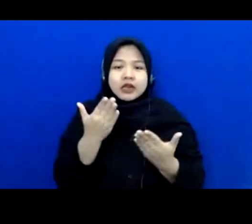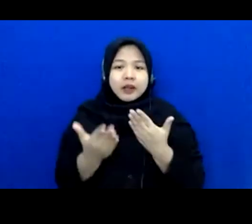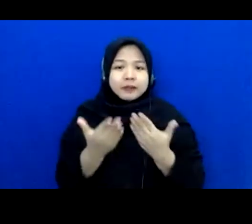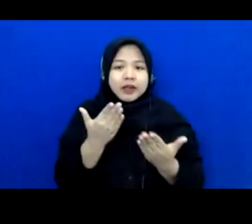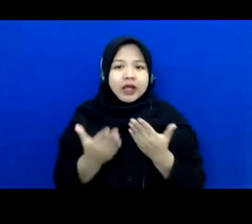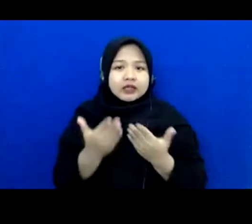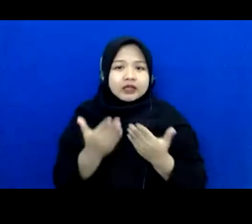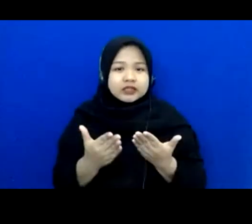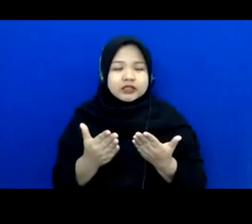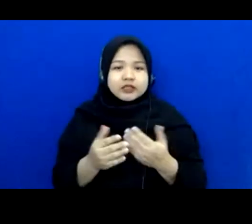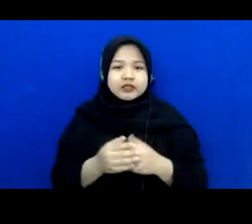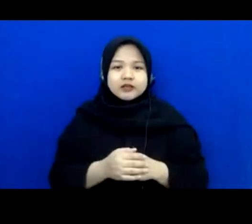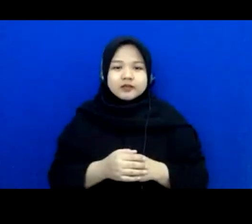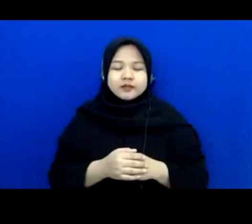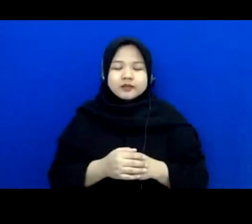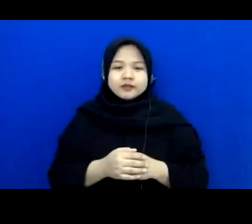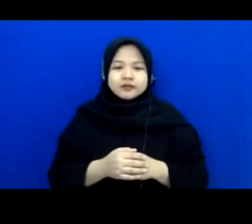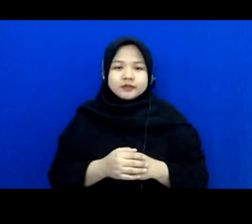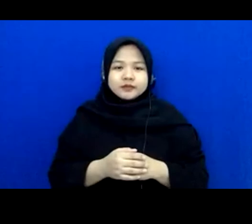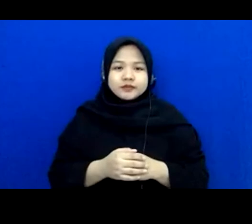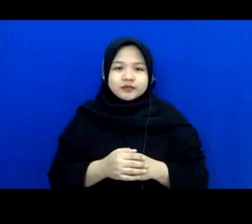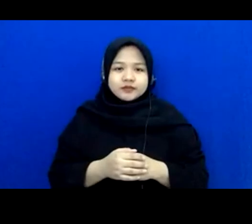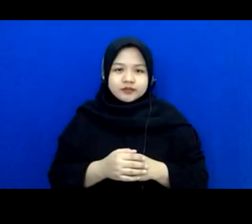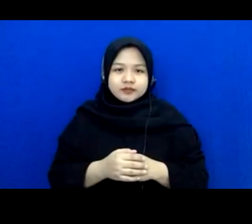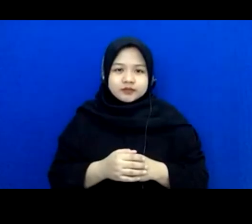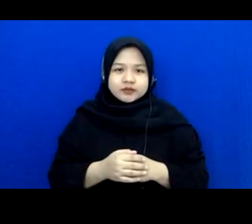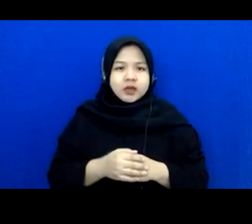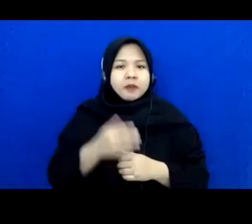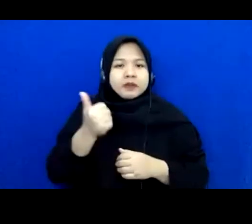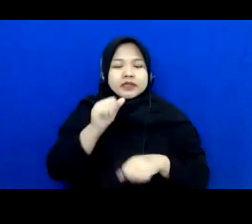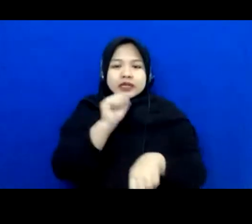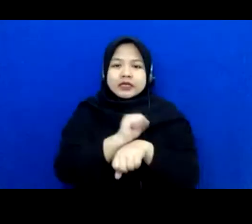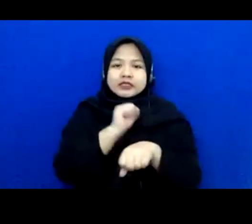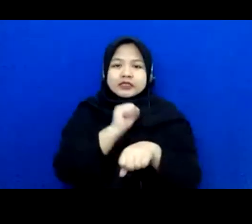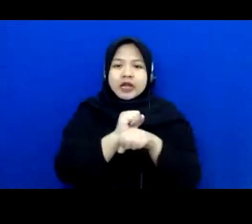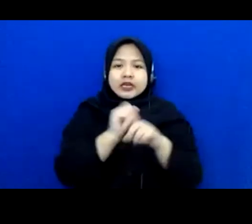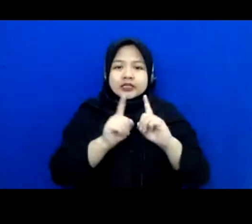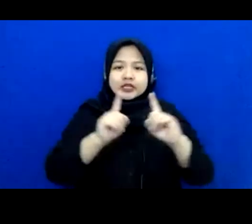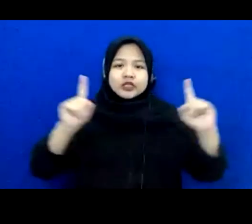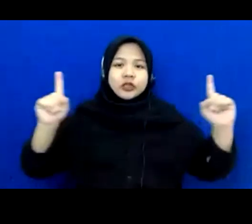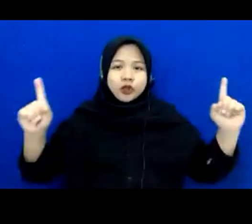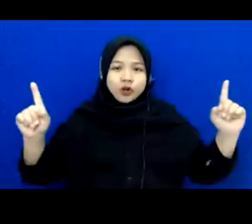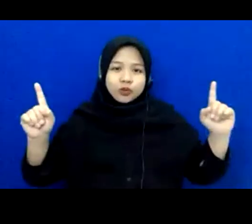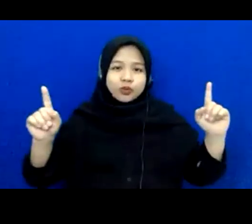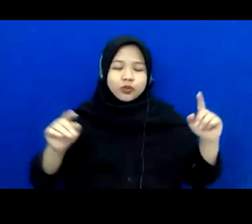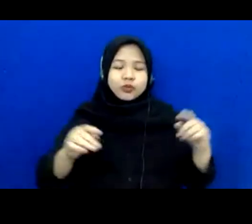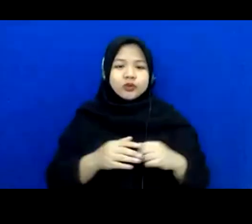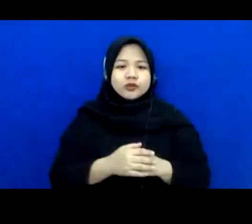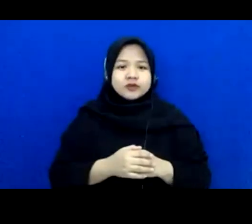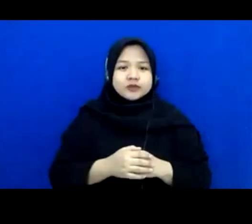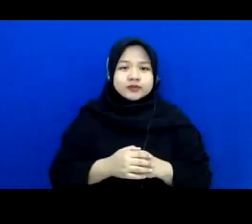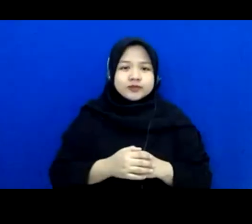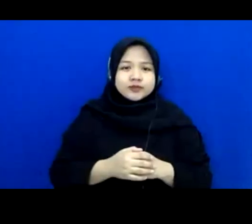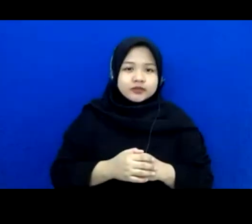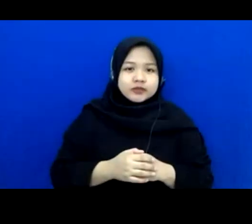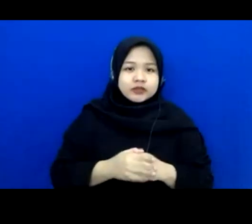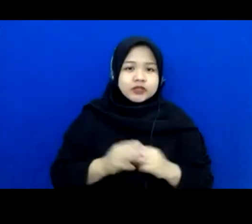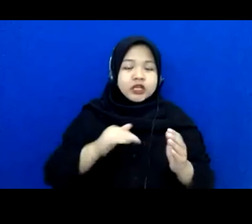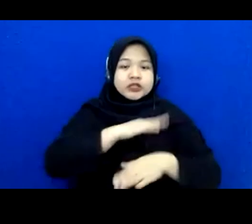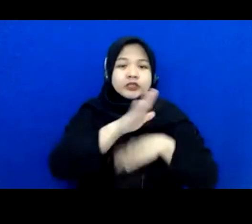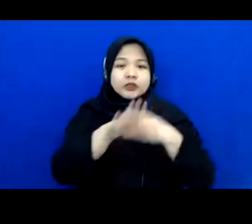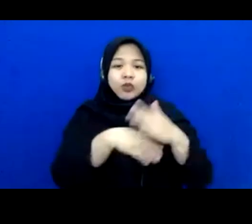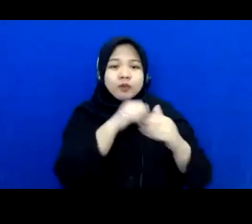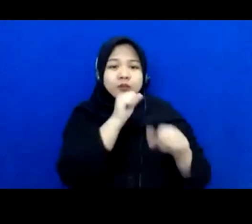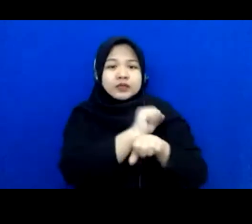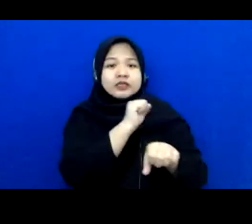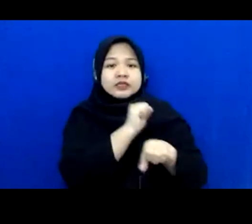is what so very remarkable that we have a con we have started a digital kitchenette for mental patient right so all this job we get over